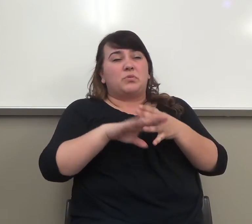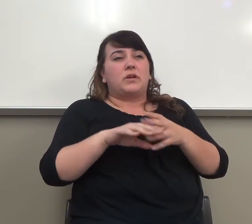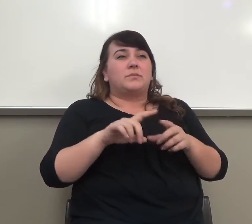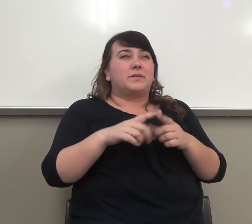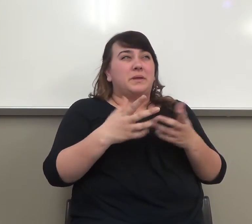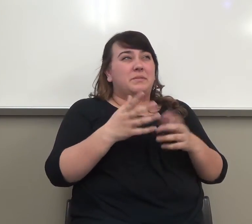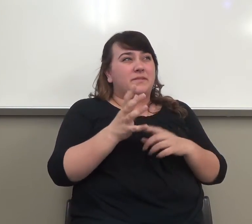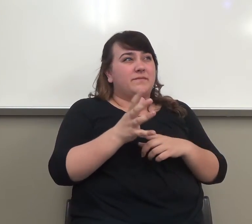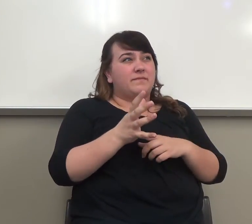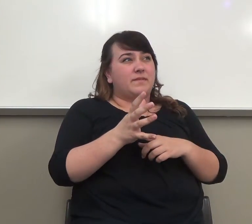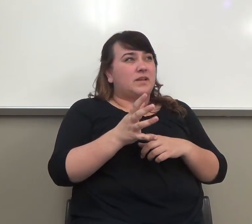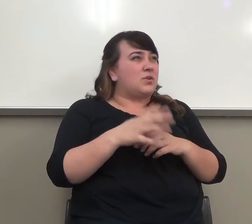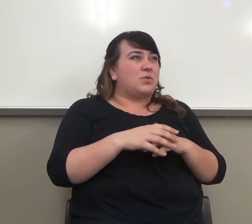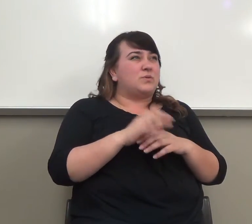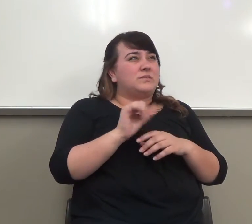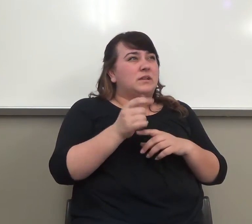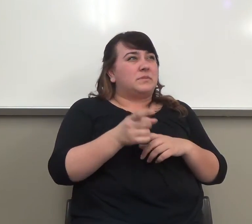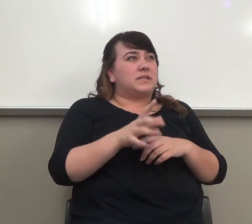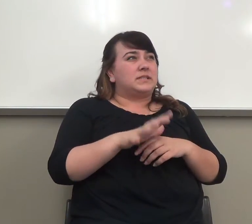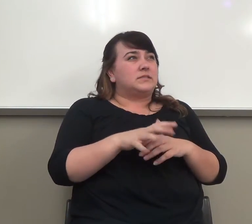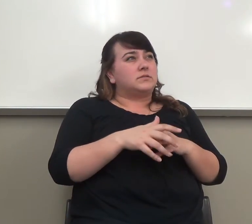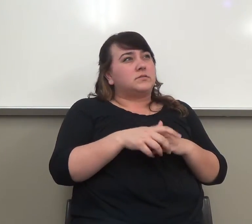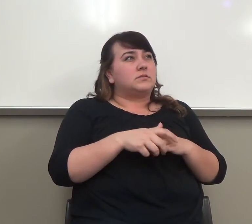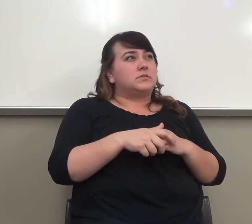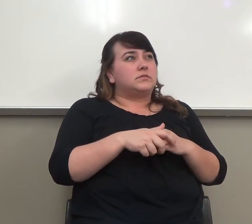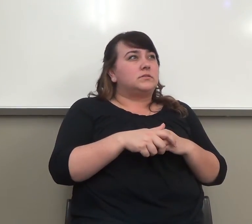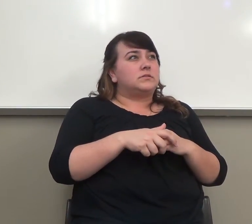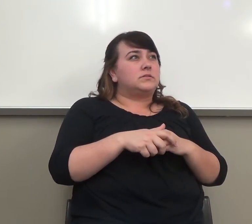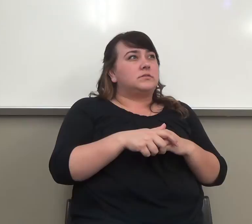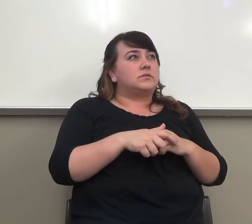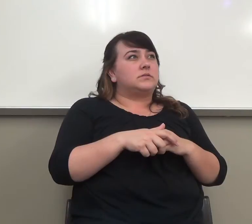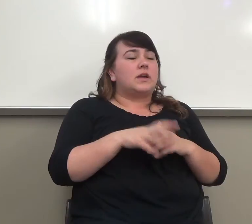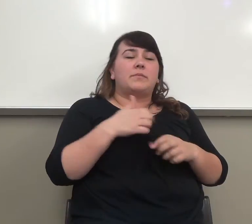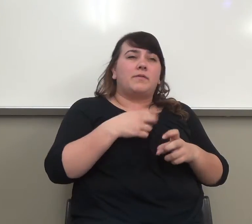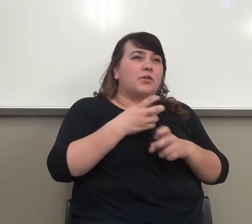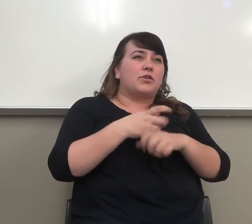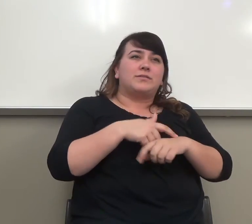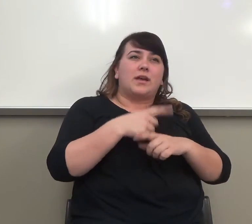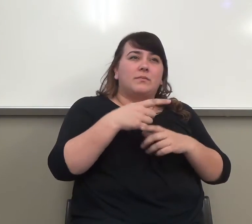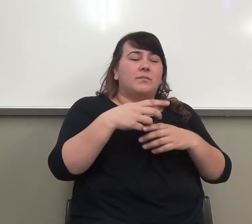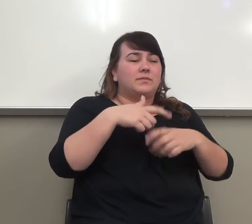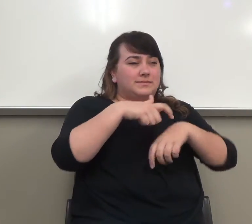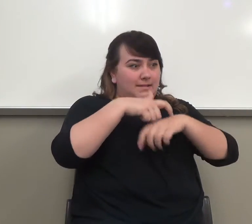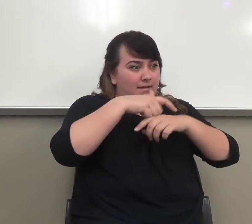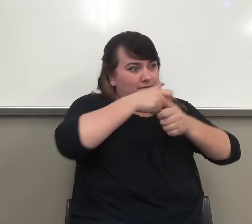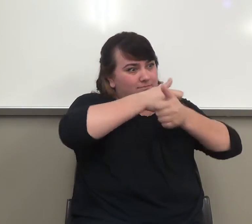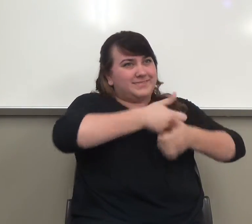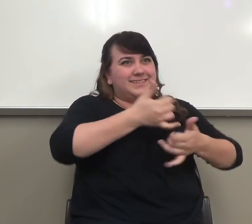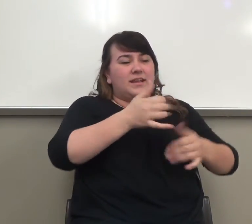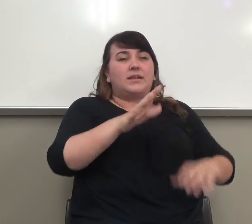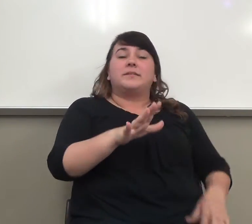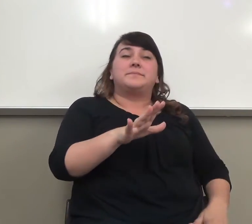I'm going to, I'm going to go over this